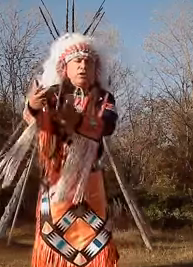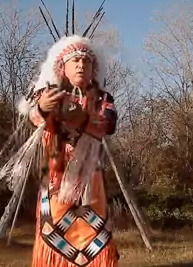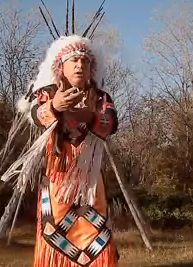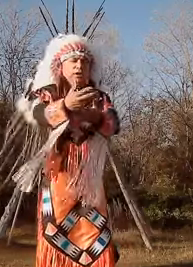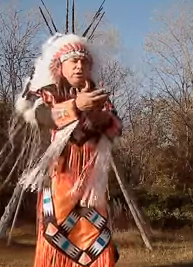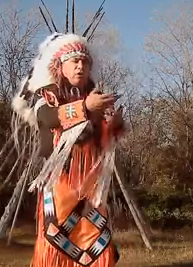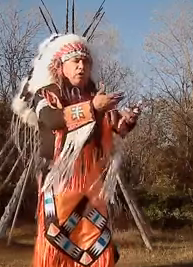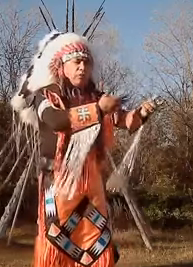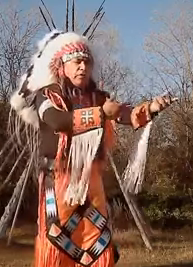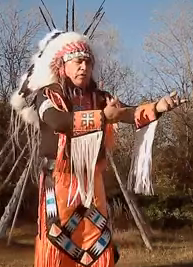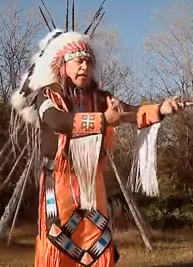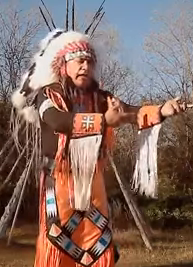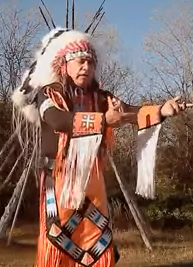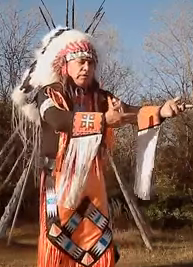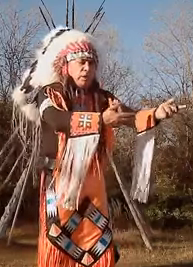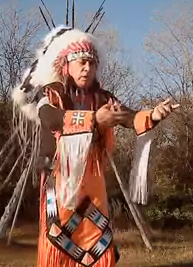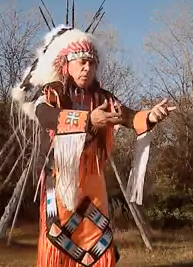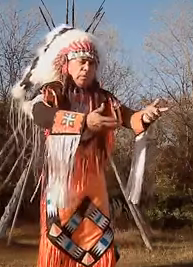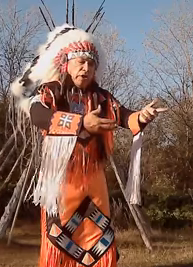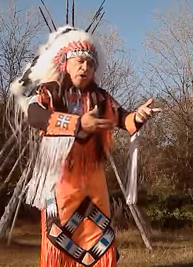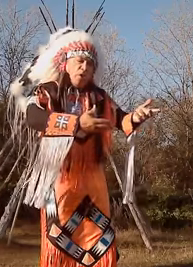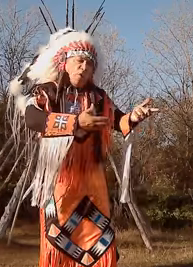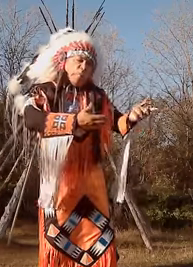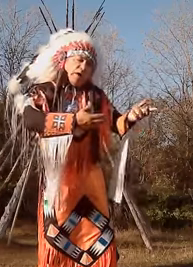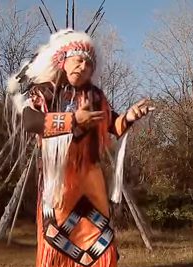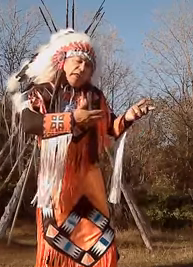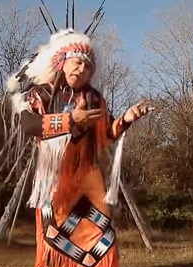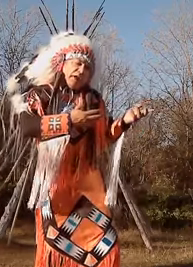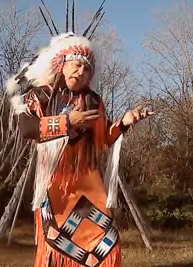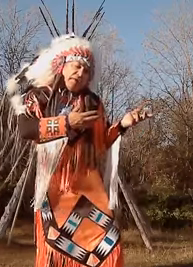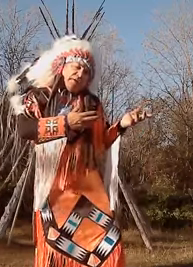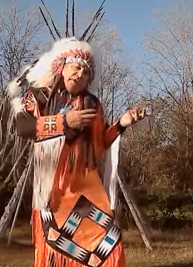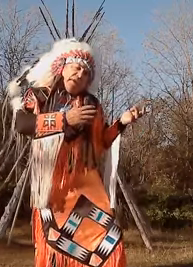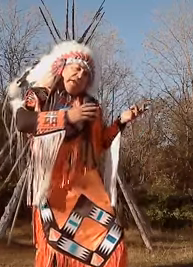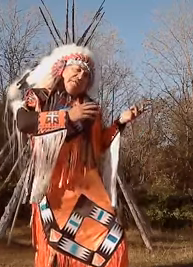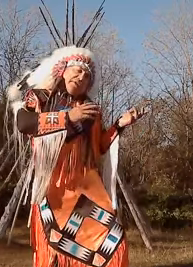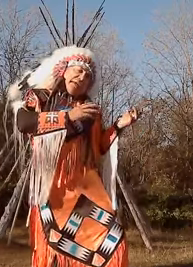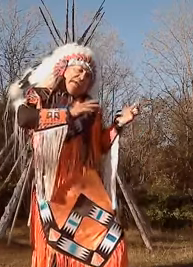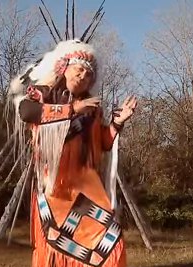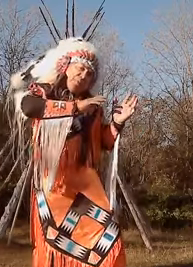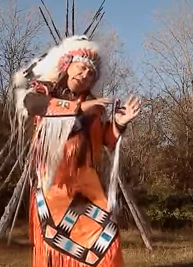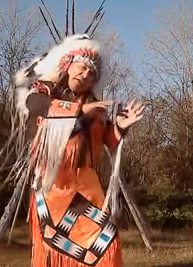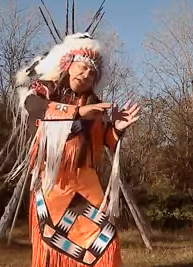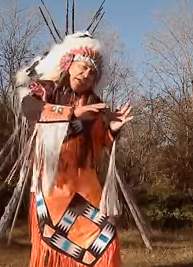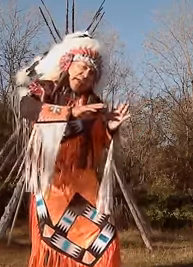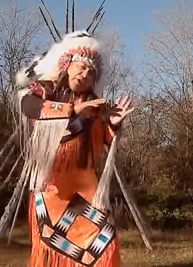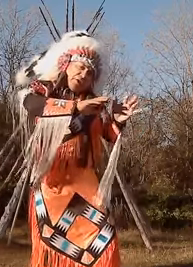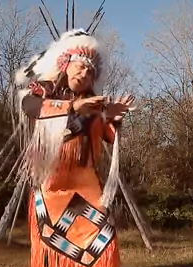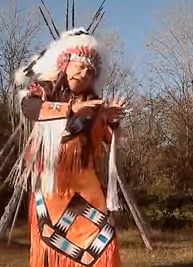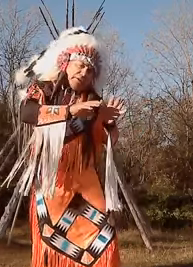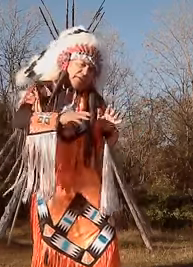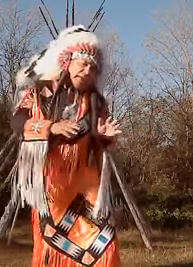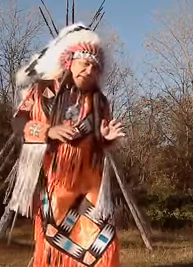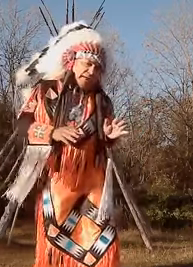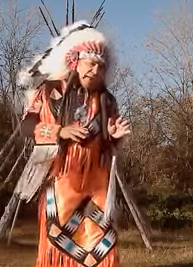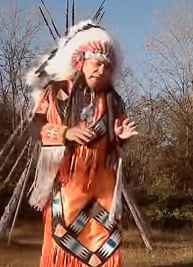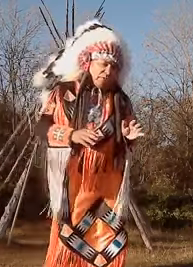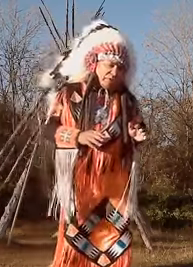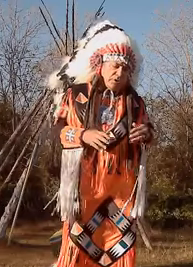talking with our hands, but our whole body and character and everything is put into that sign language to